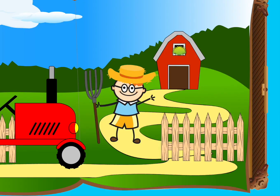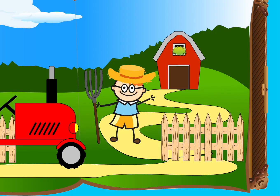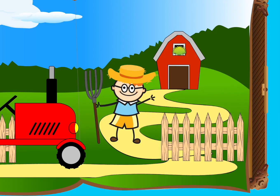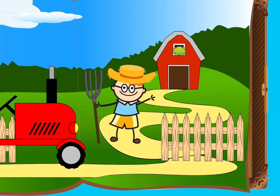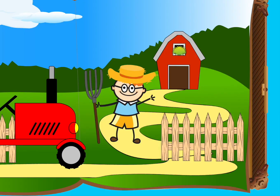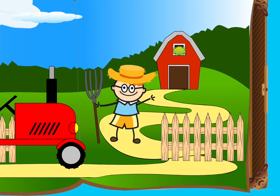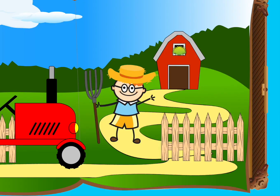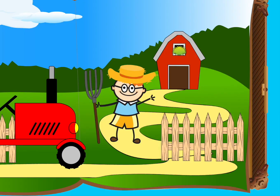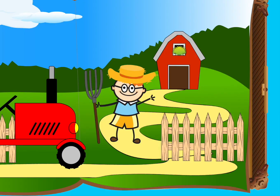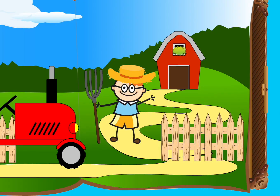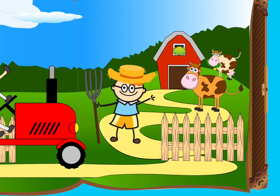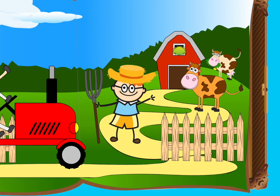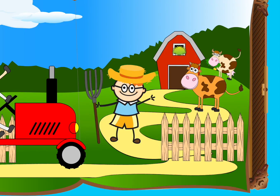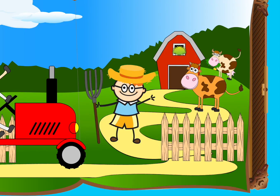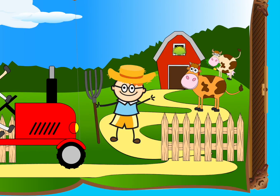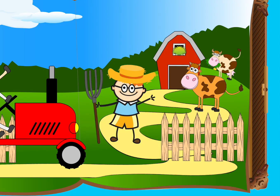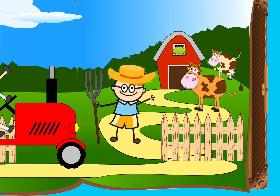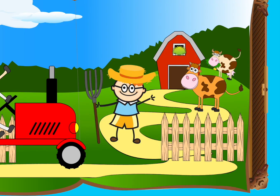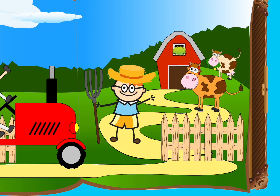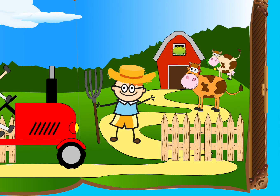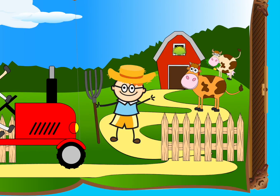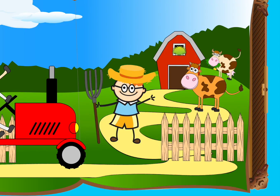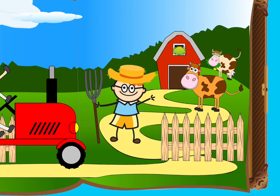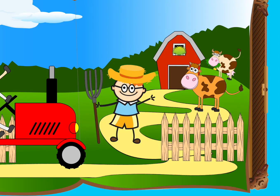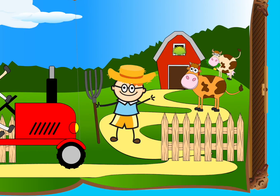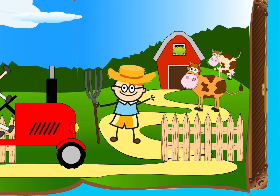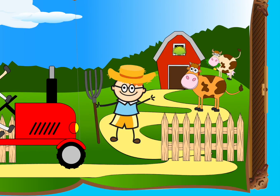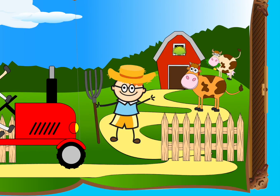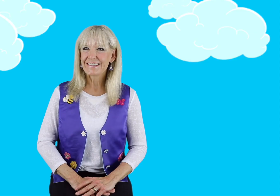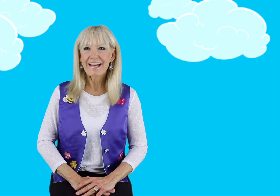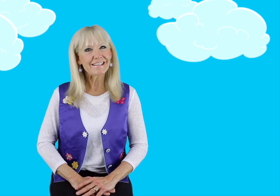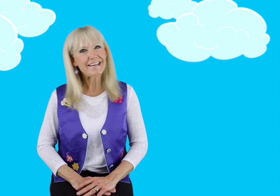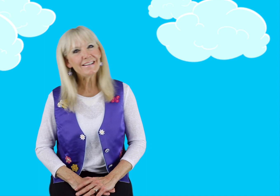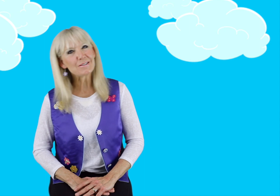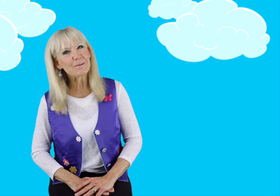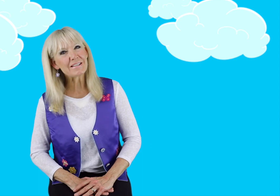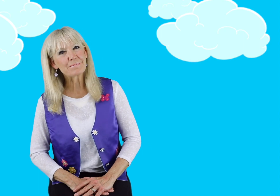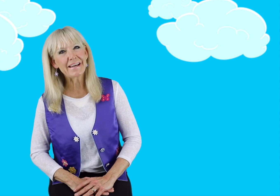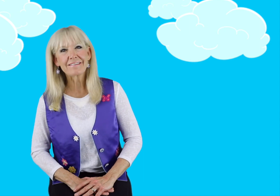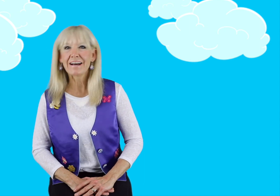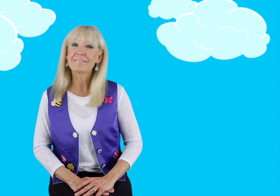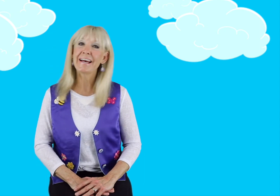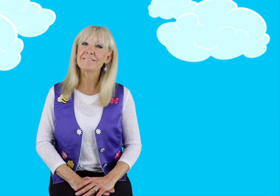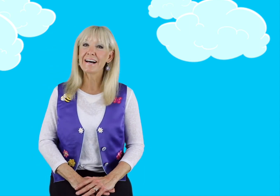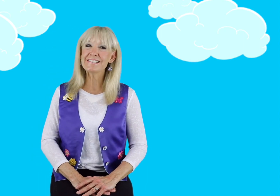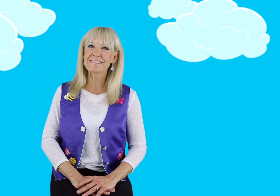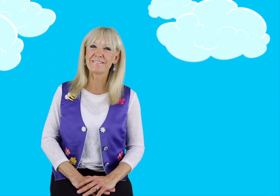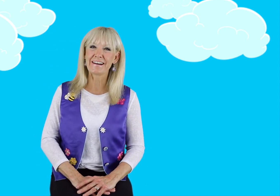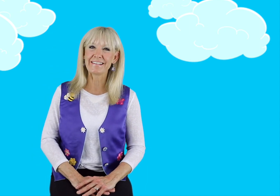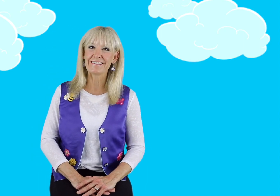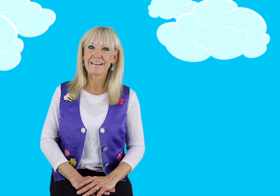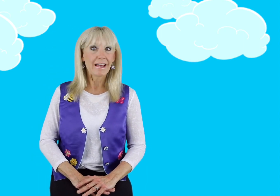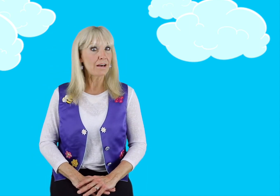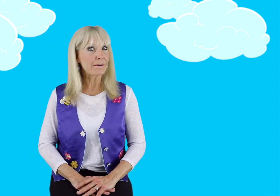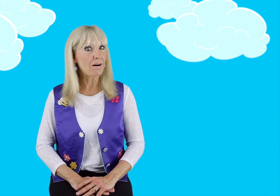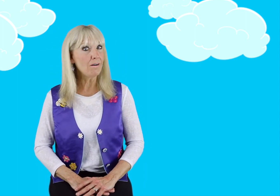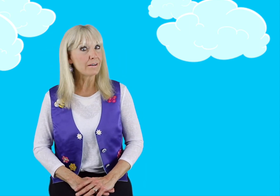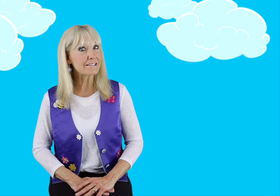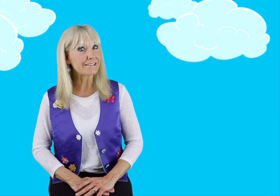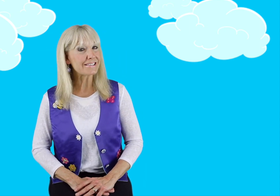farm he had a cow! E-I-E-I-O! At Dana's Music Playground we have lots of fun! And we always learn